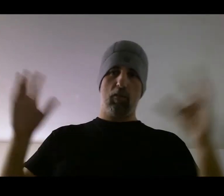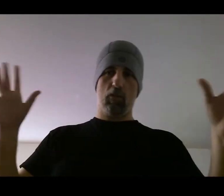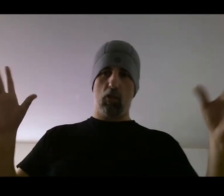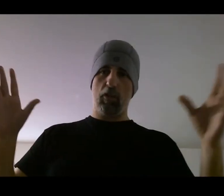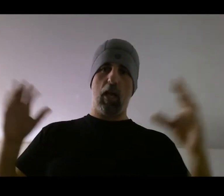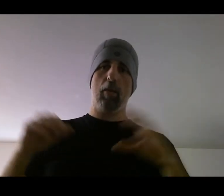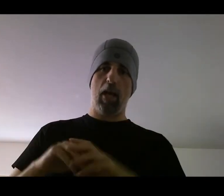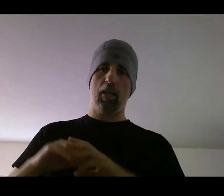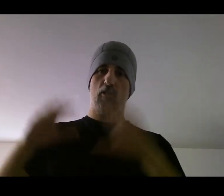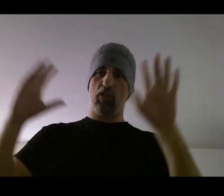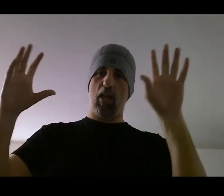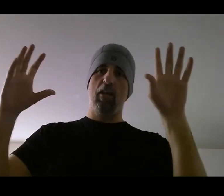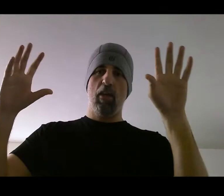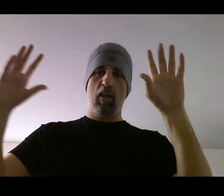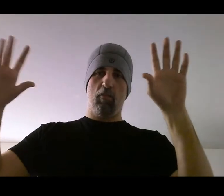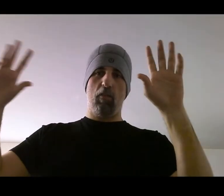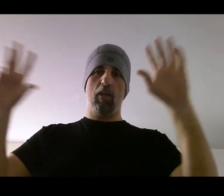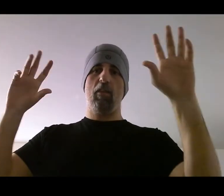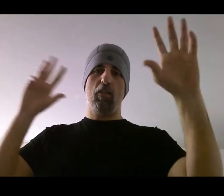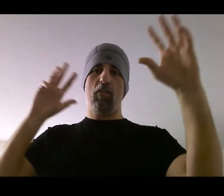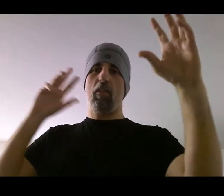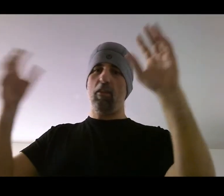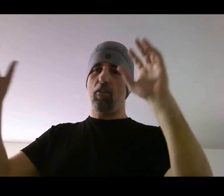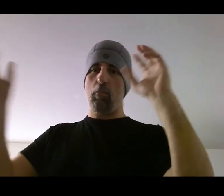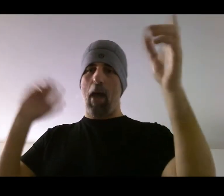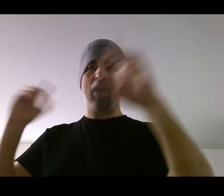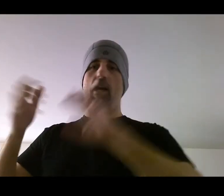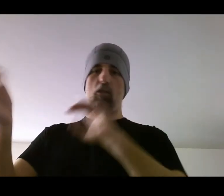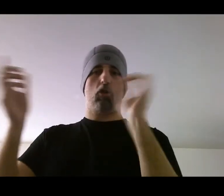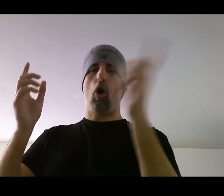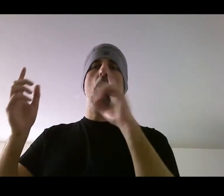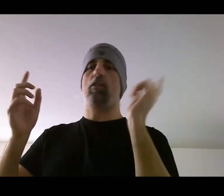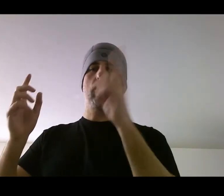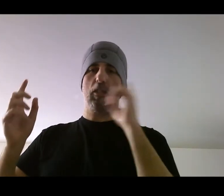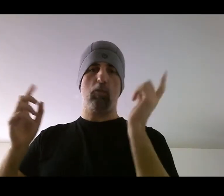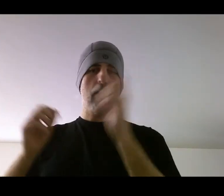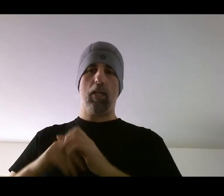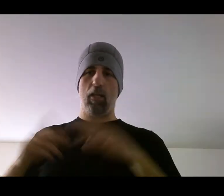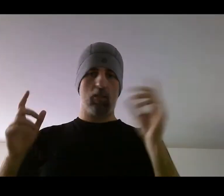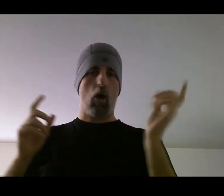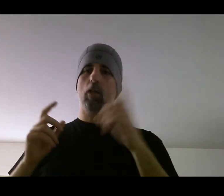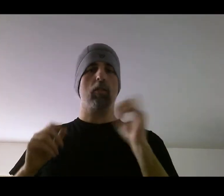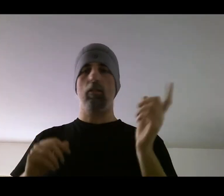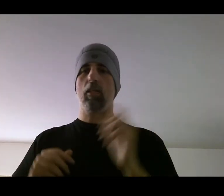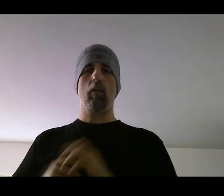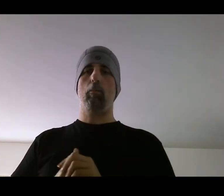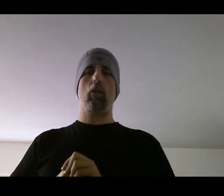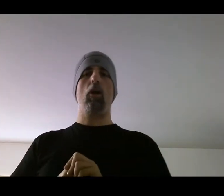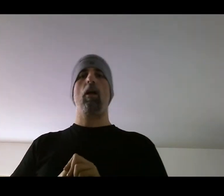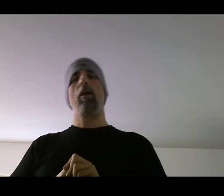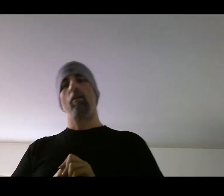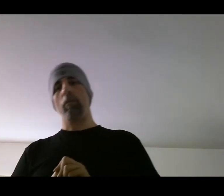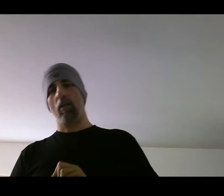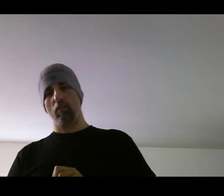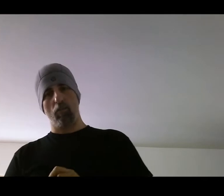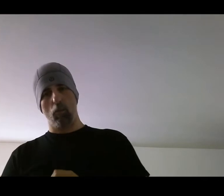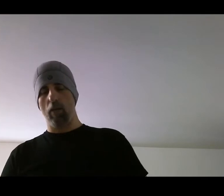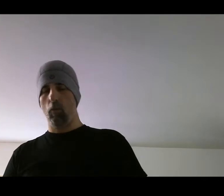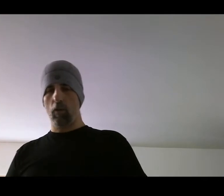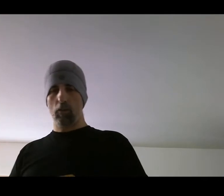it's a certain camera angles that if the background is constantly spinning and it's constantly in a blur, because of the way it works.